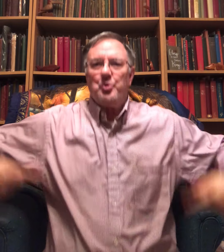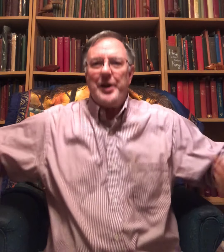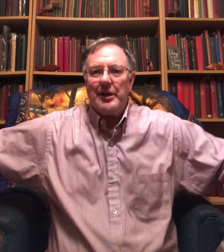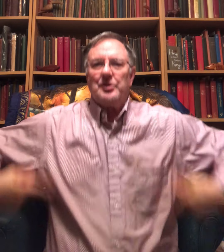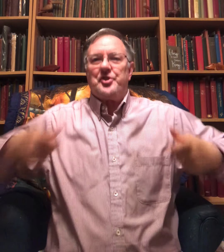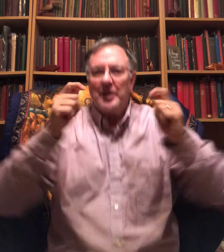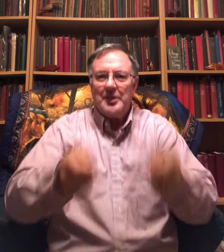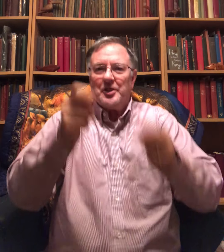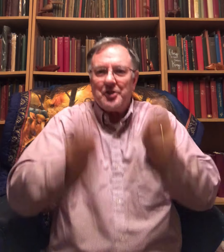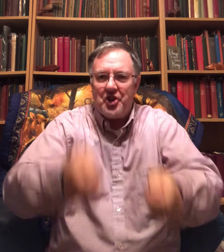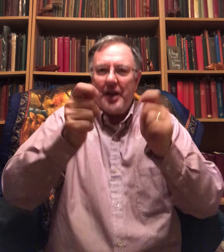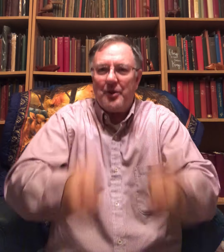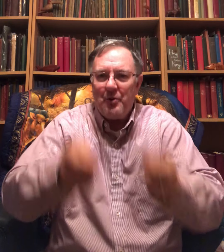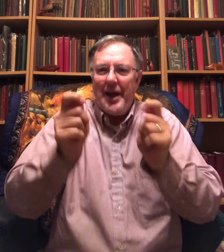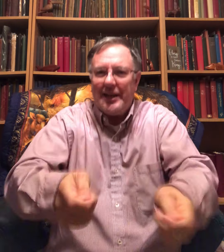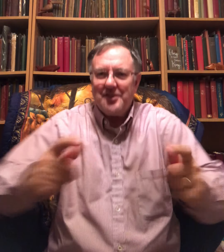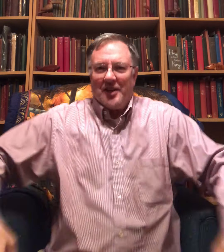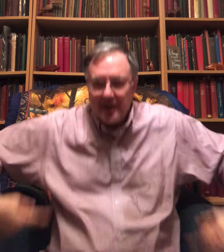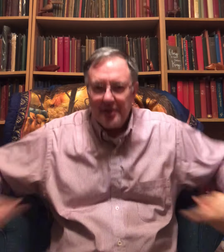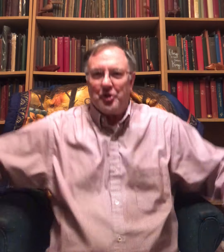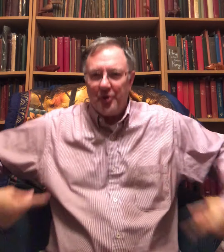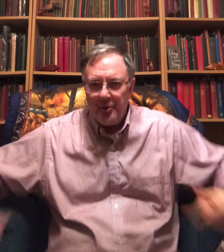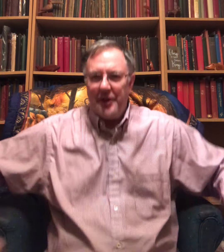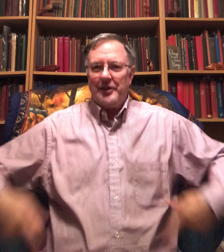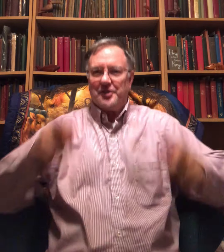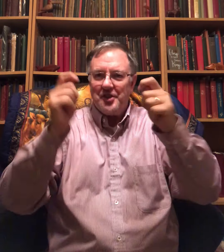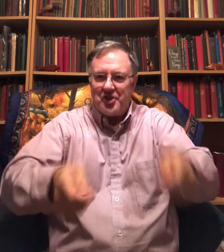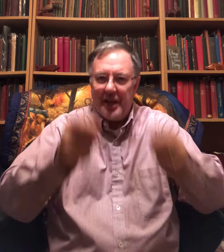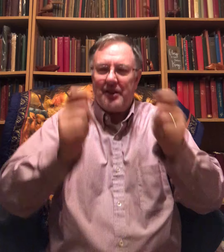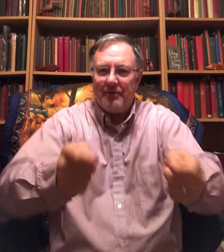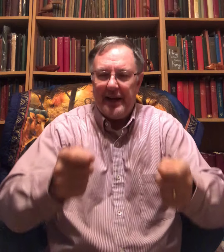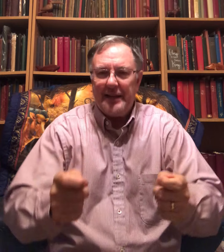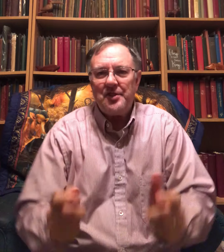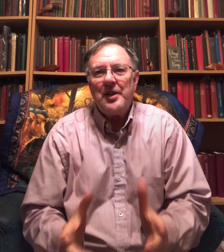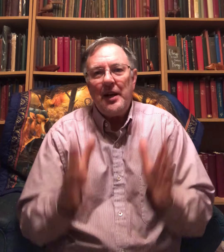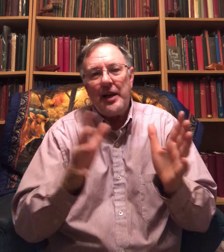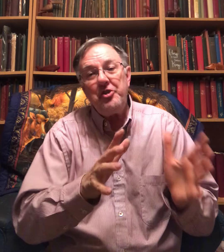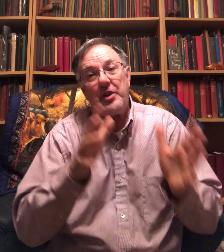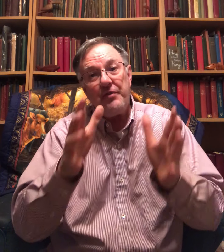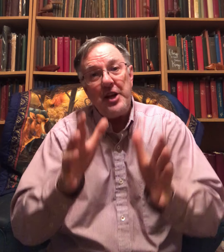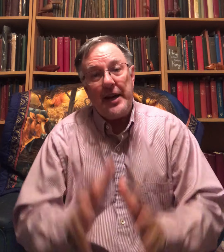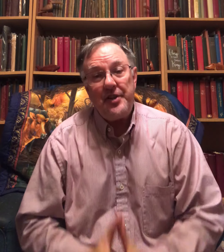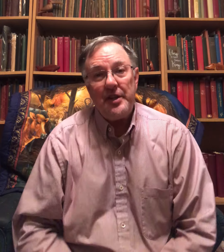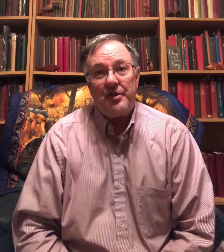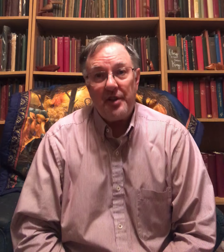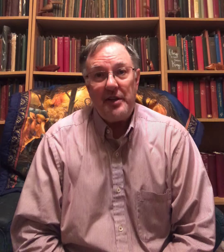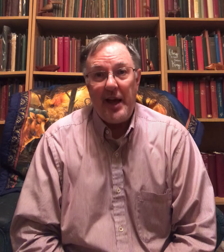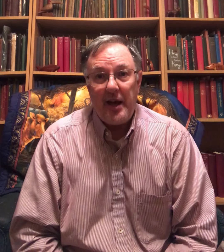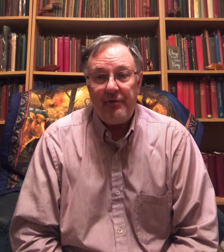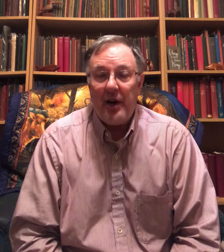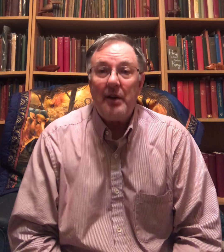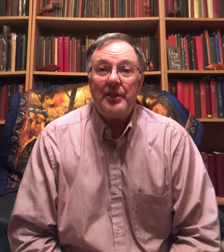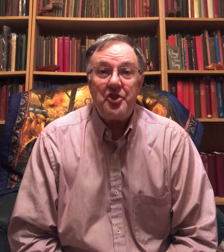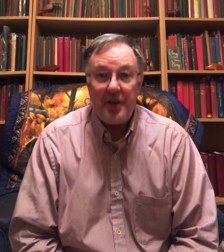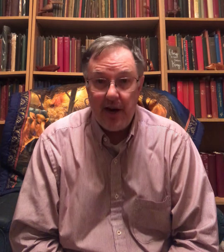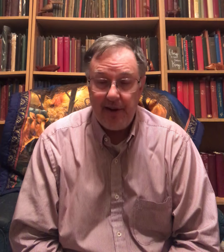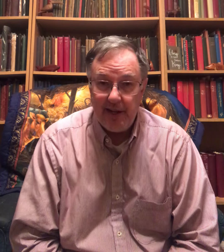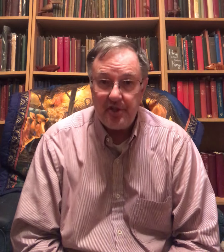the wheels. Shake the reins, do the wheels, shake the reins, and you give the idea to the deaf of a chariot